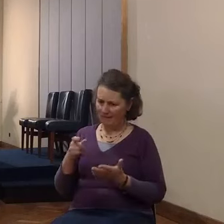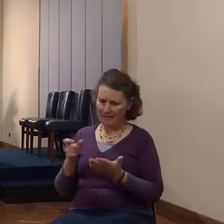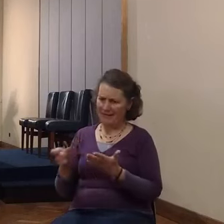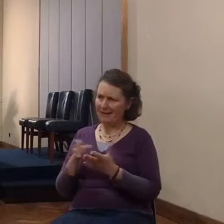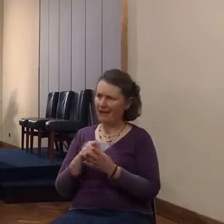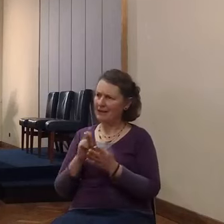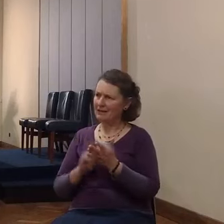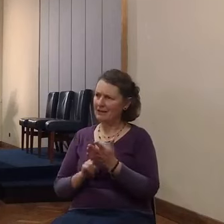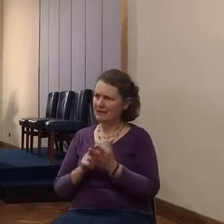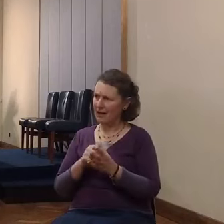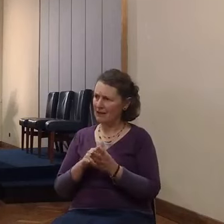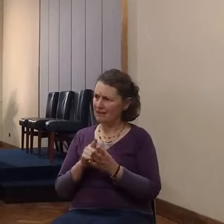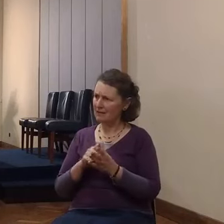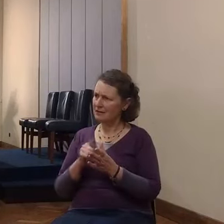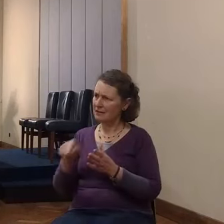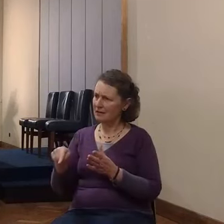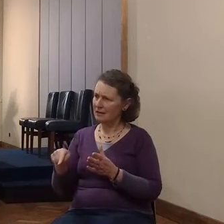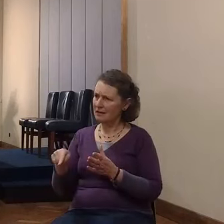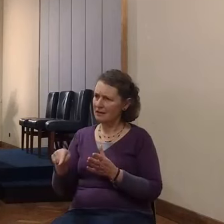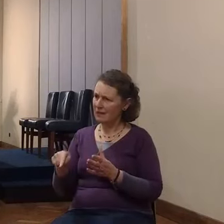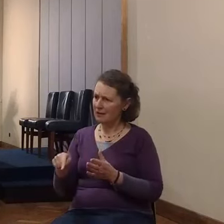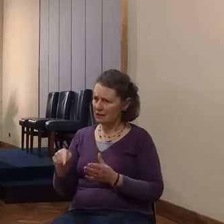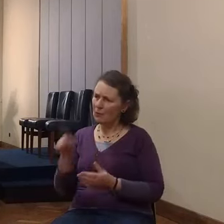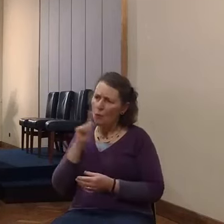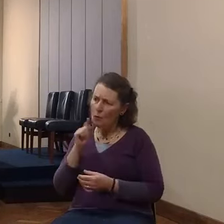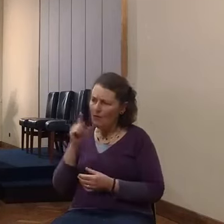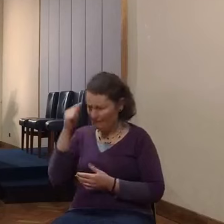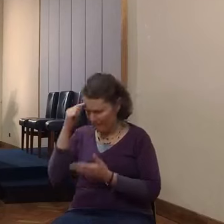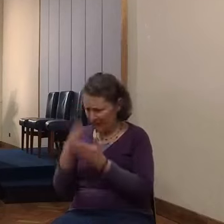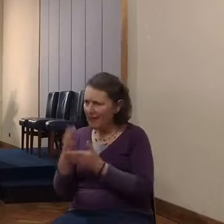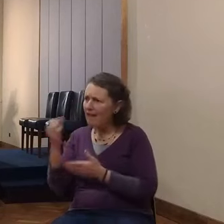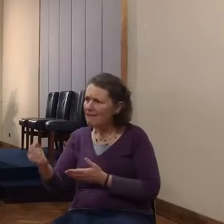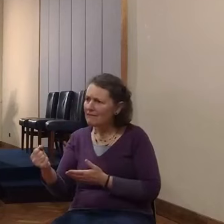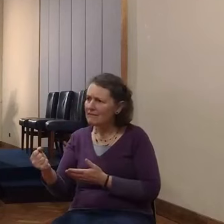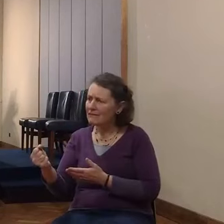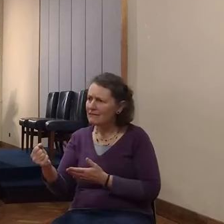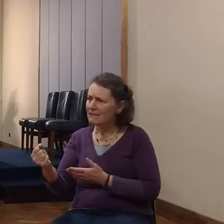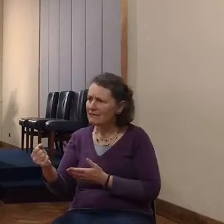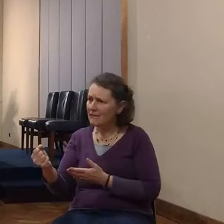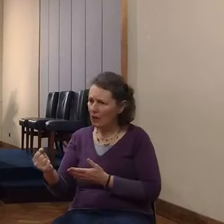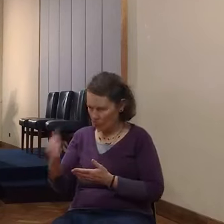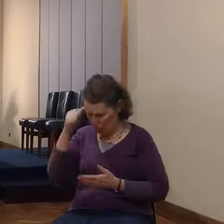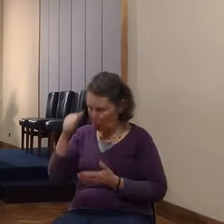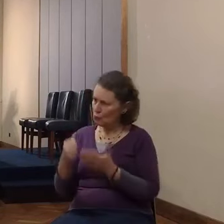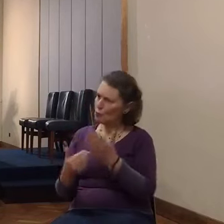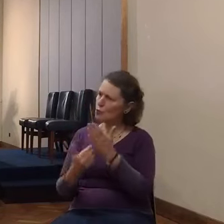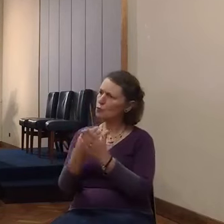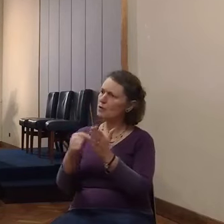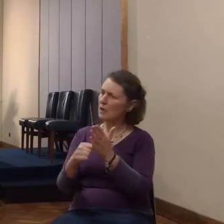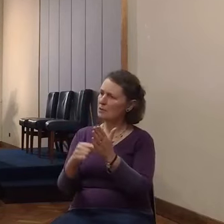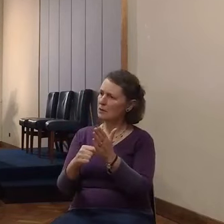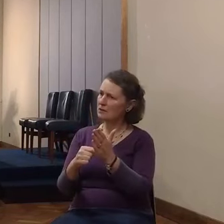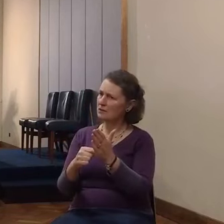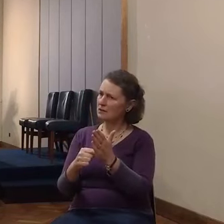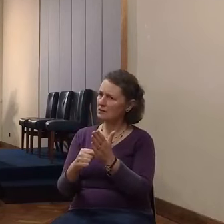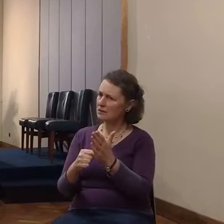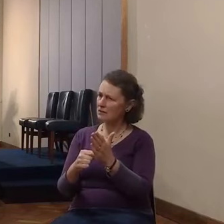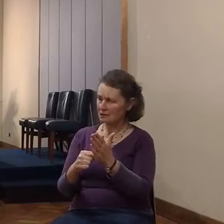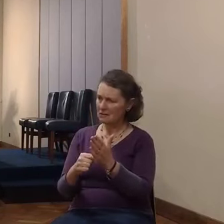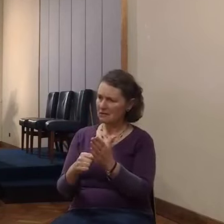So much show she's commended twice in the New Testament. Not for her lies, that's